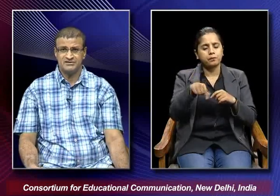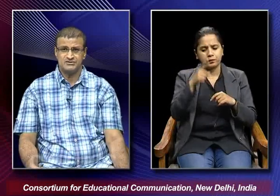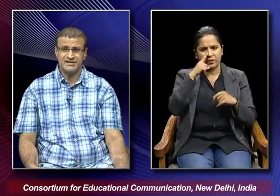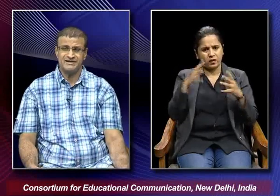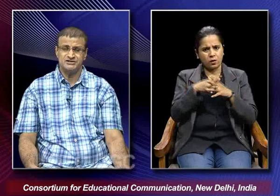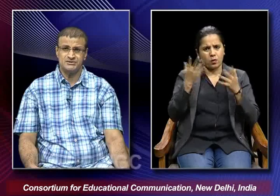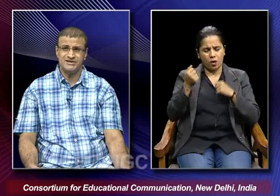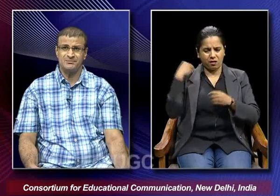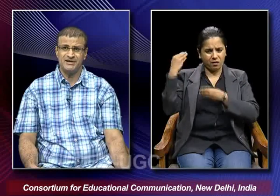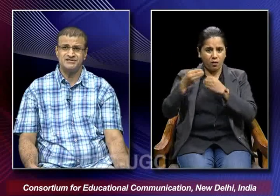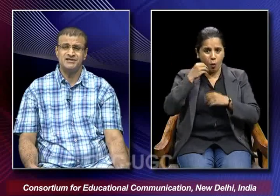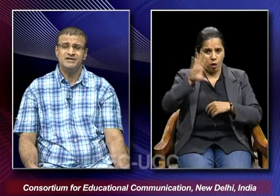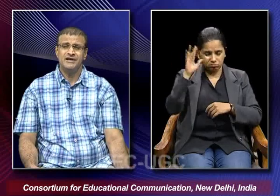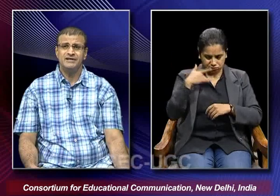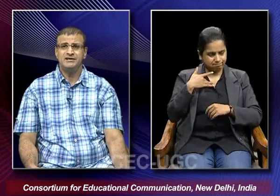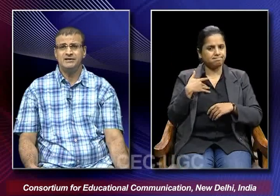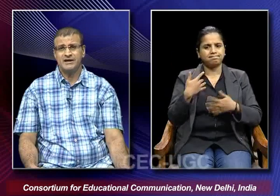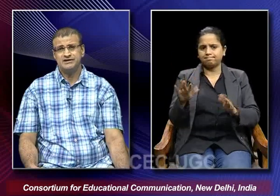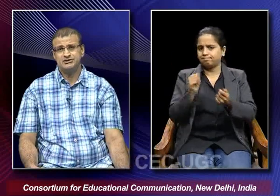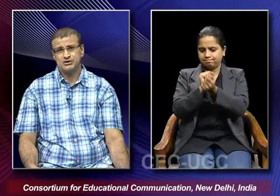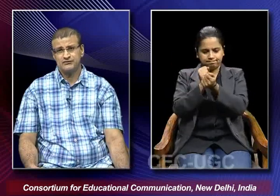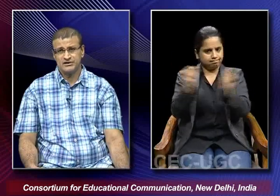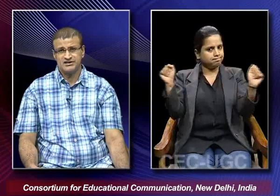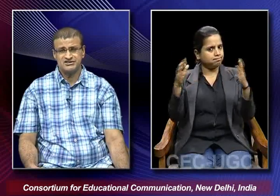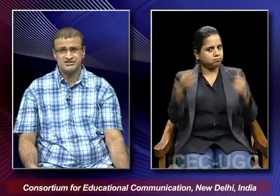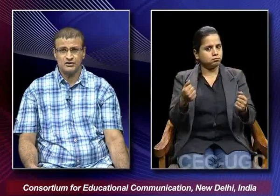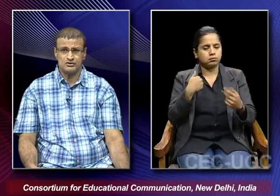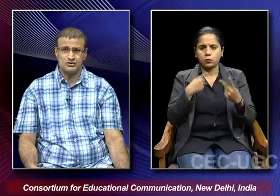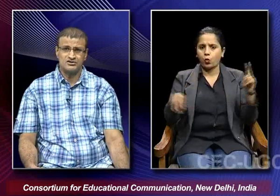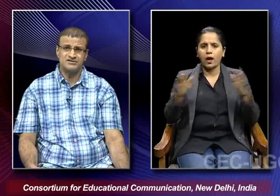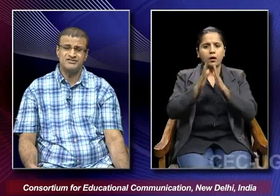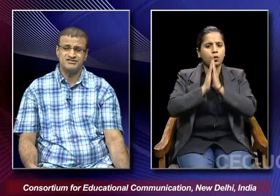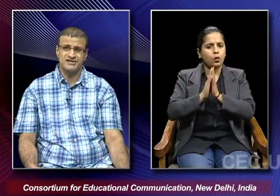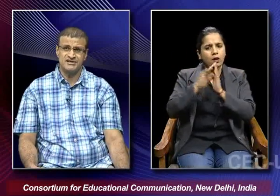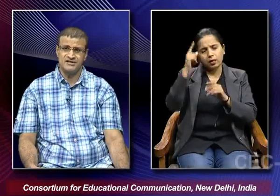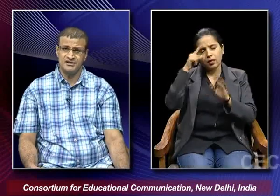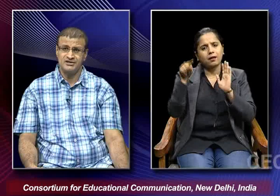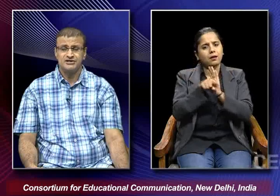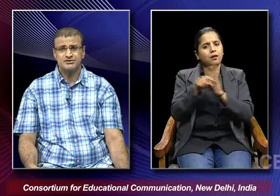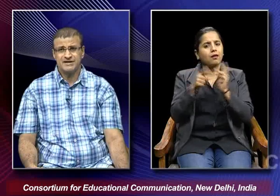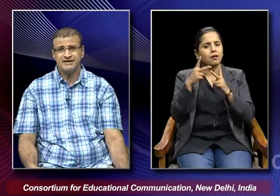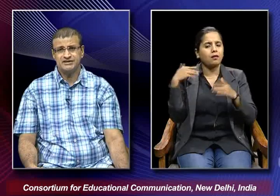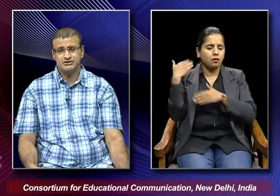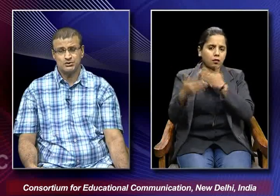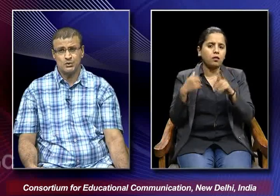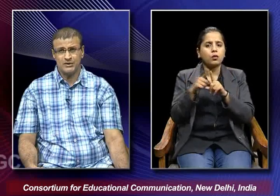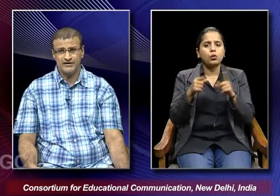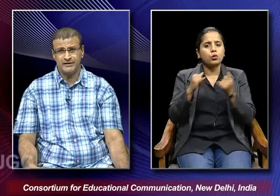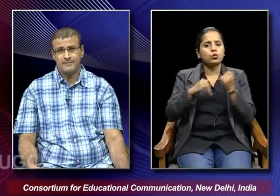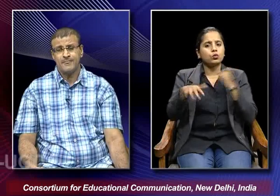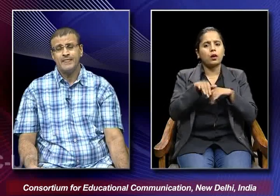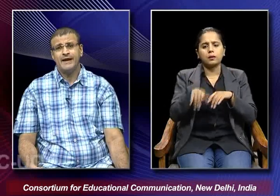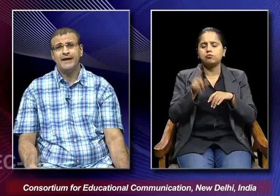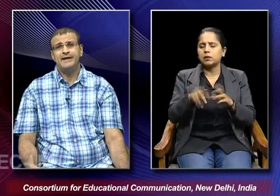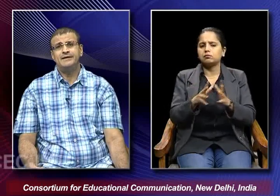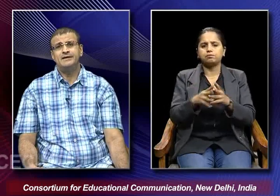in the society should take place any kinds of religious orthodoxy which is there in the society it should go away